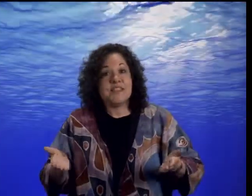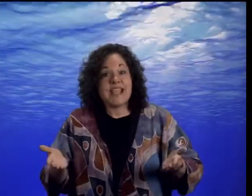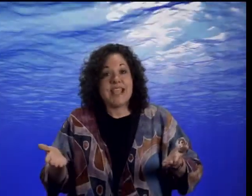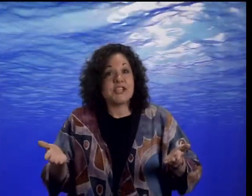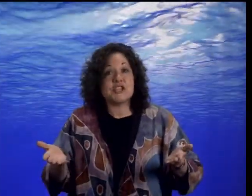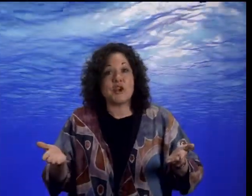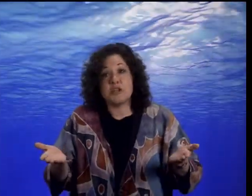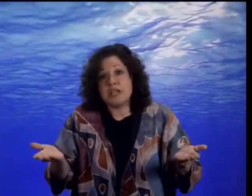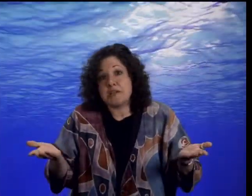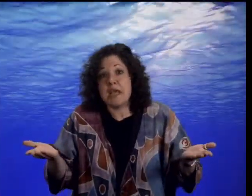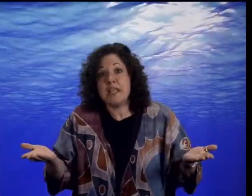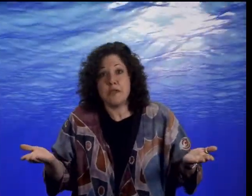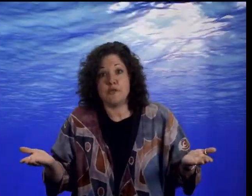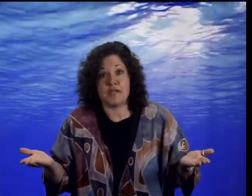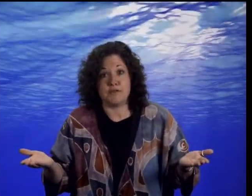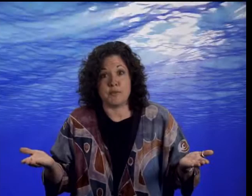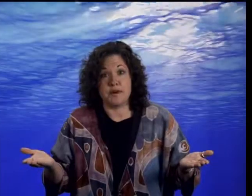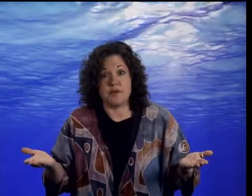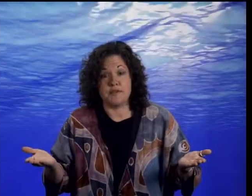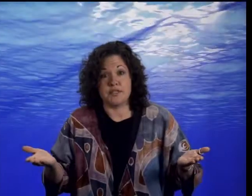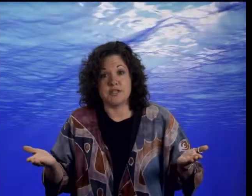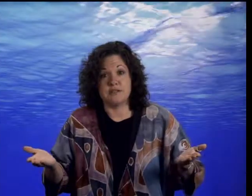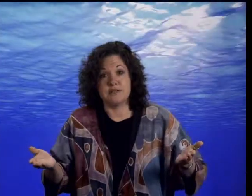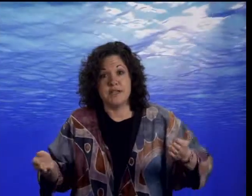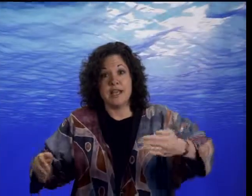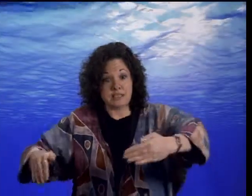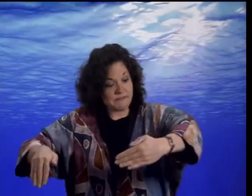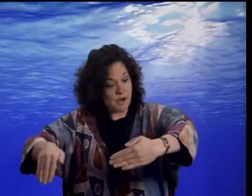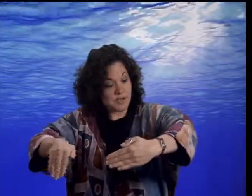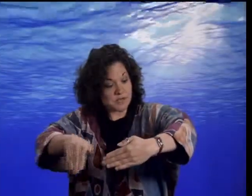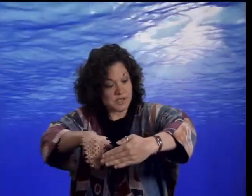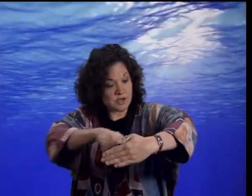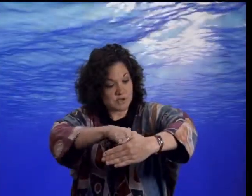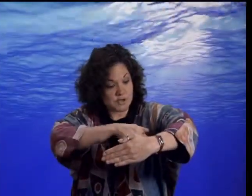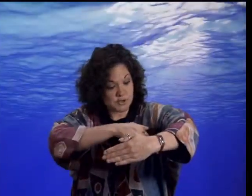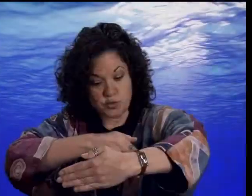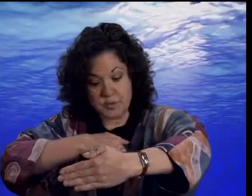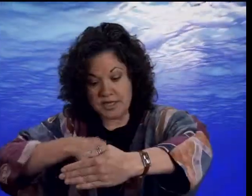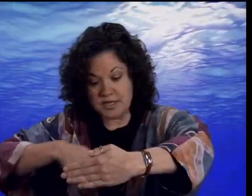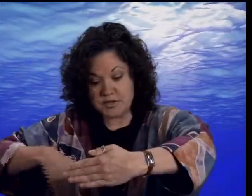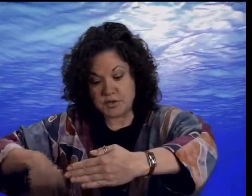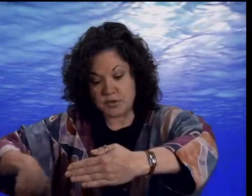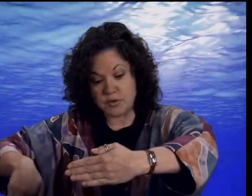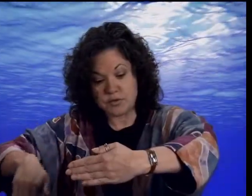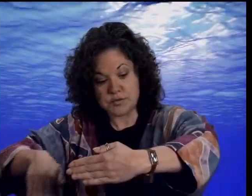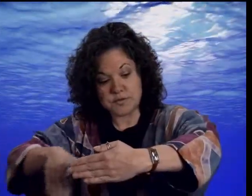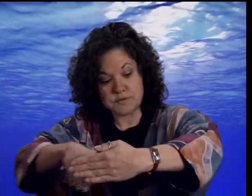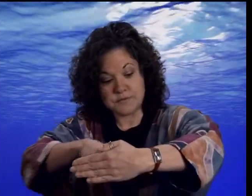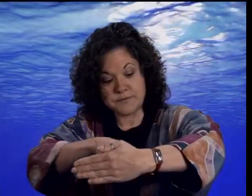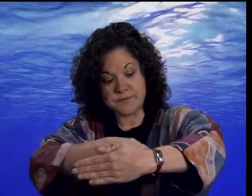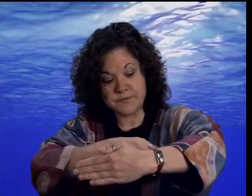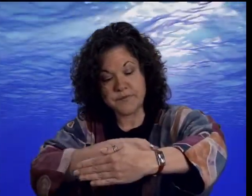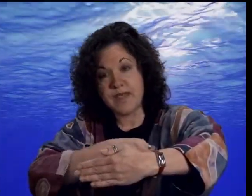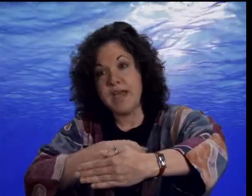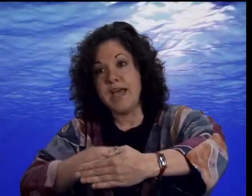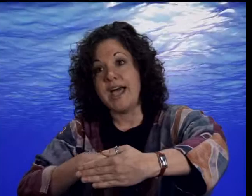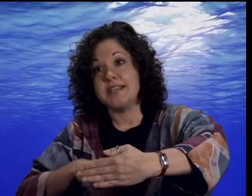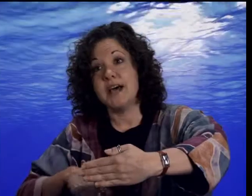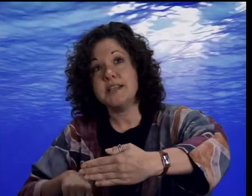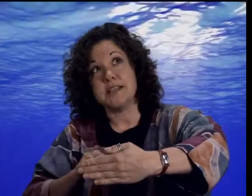day had started like any other day for the puddle fish. They found themselves swimming in circles and hunting